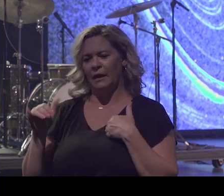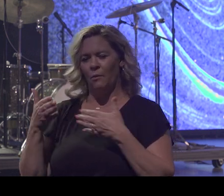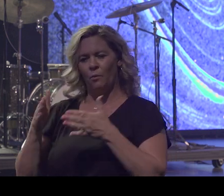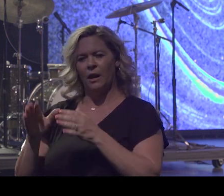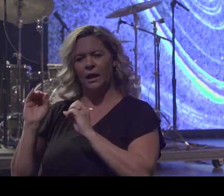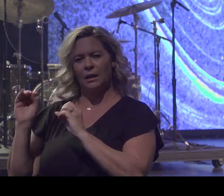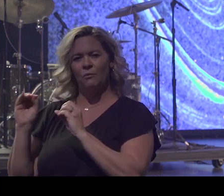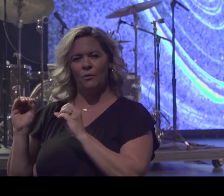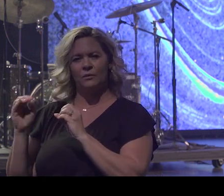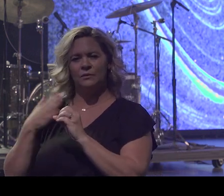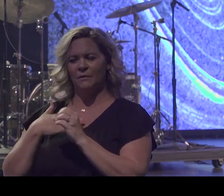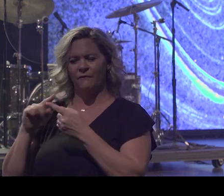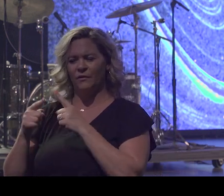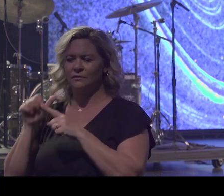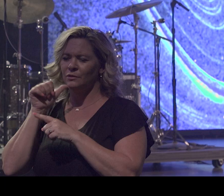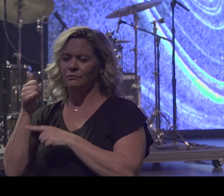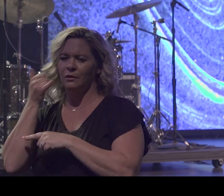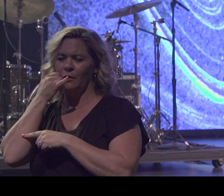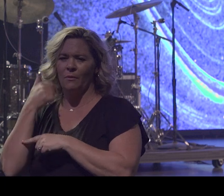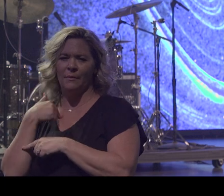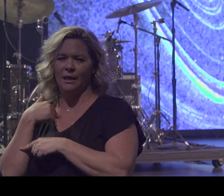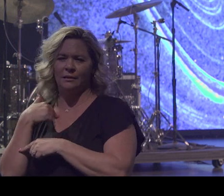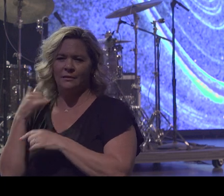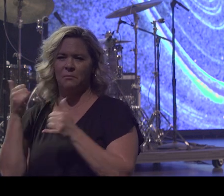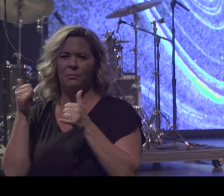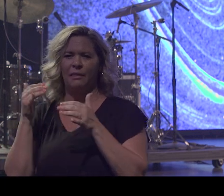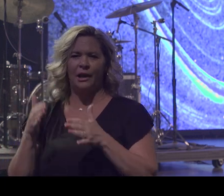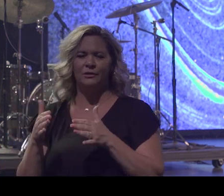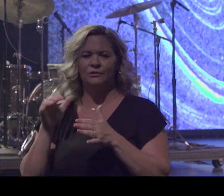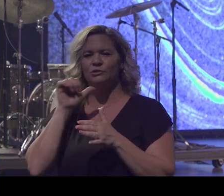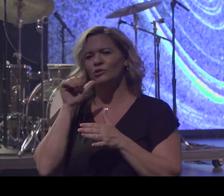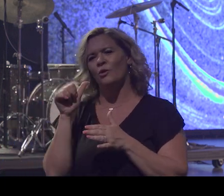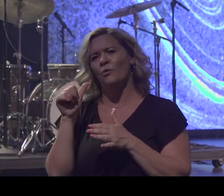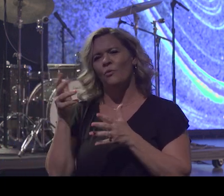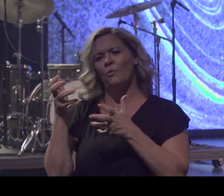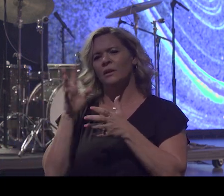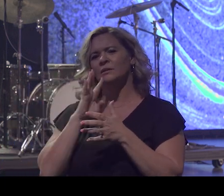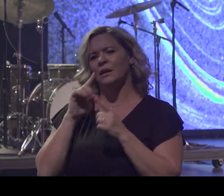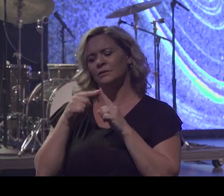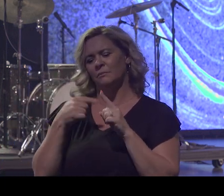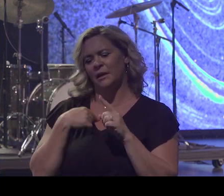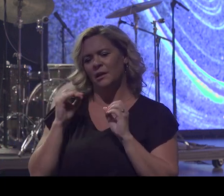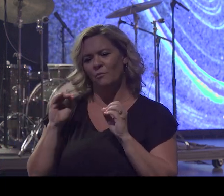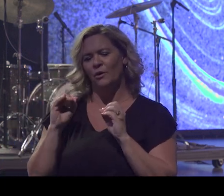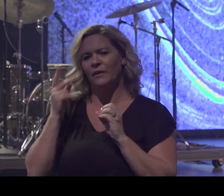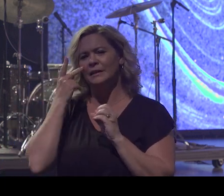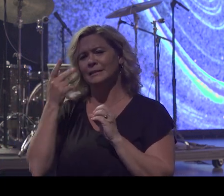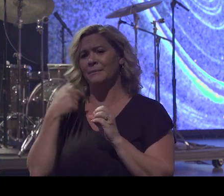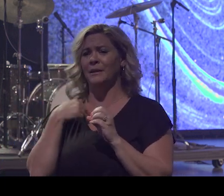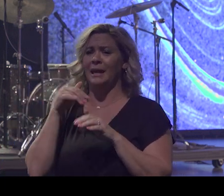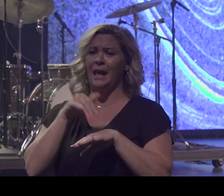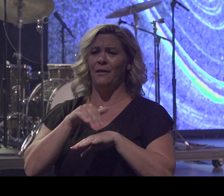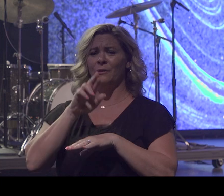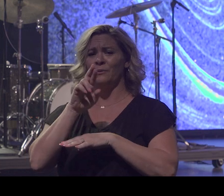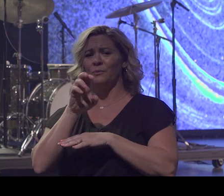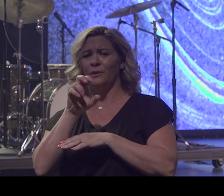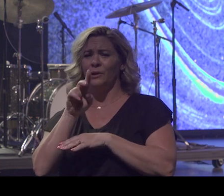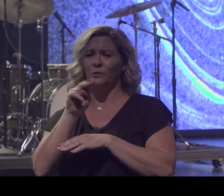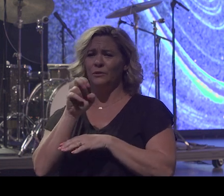So they don't, the players I play with, they don't really want to talk to me anymore. They see me at the reunions, they be like, they be